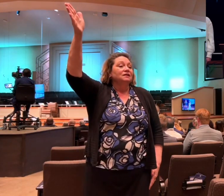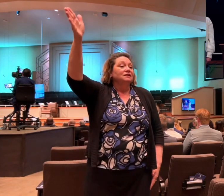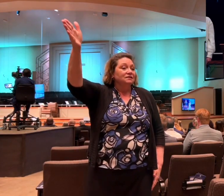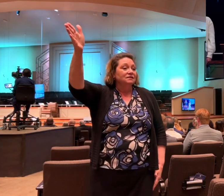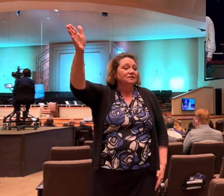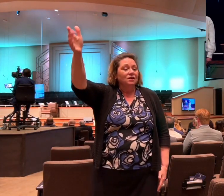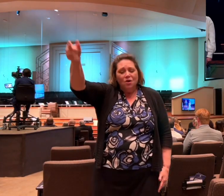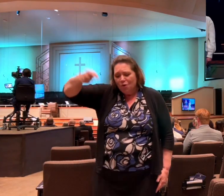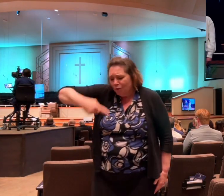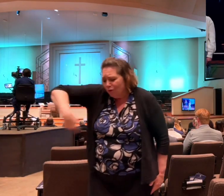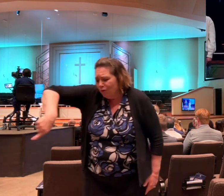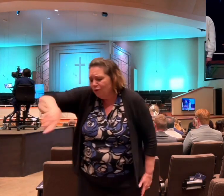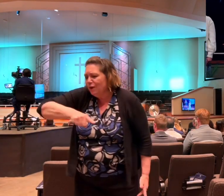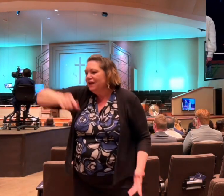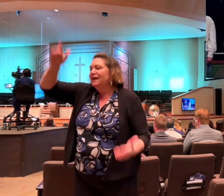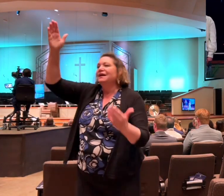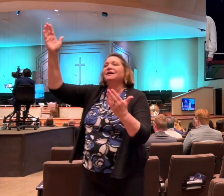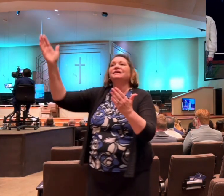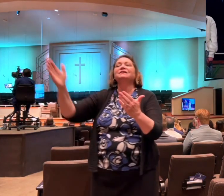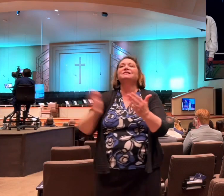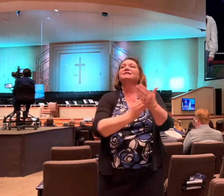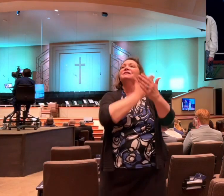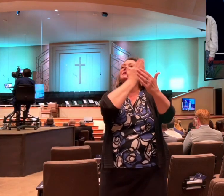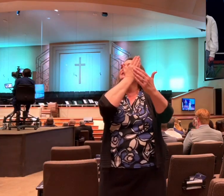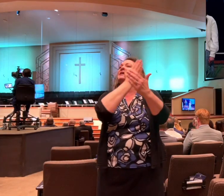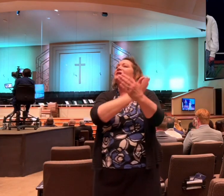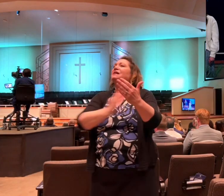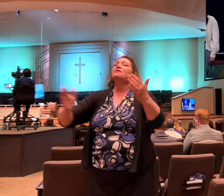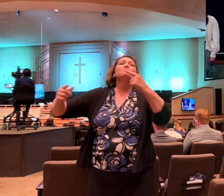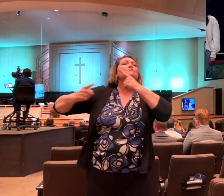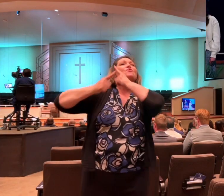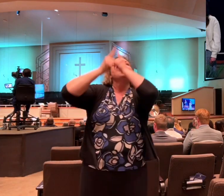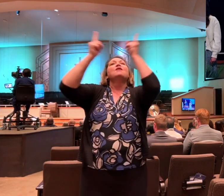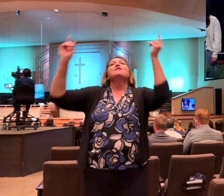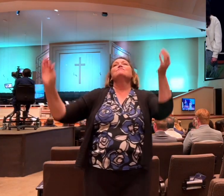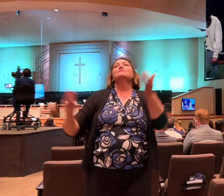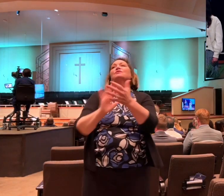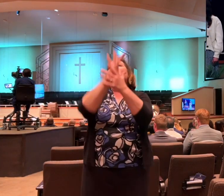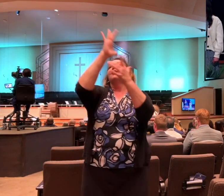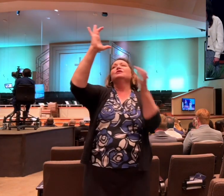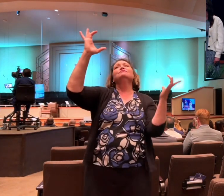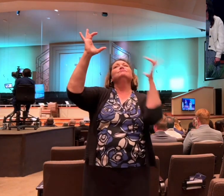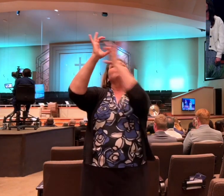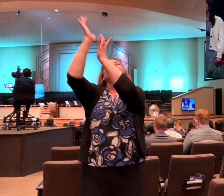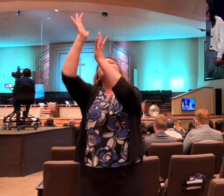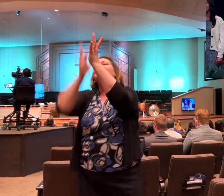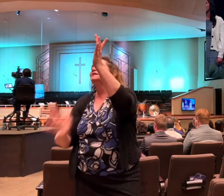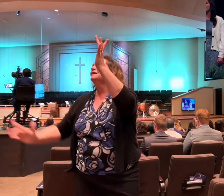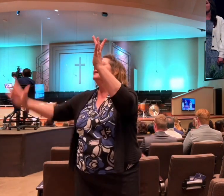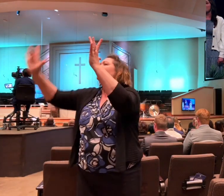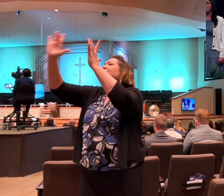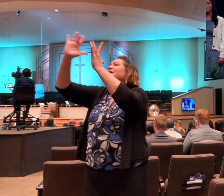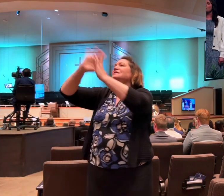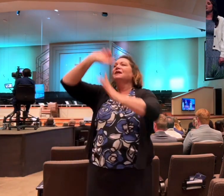Singing glory to you and unto you only